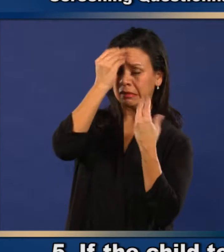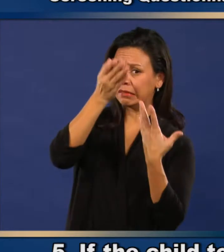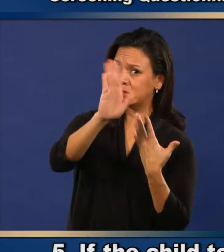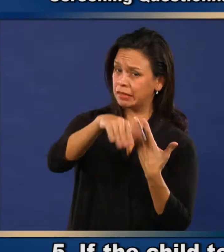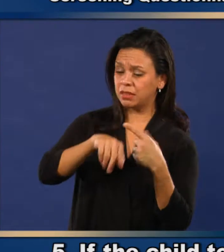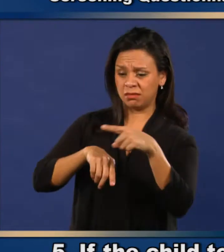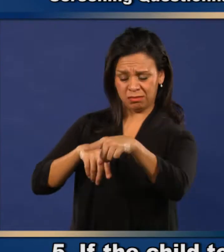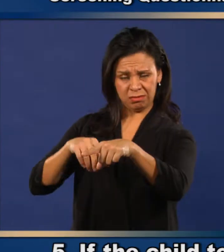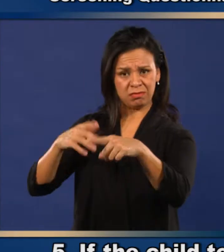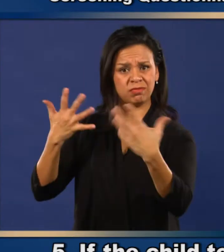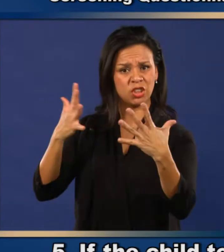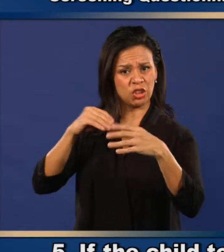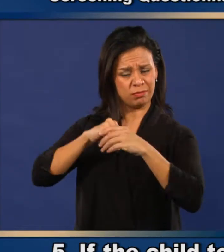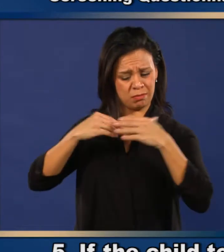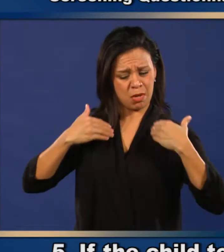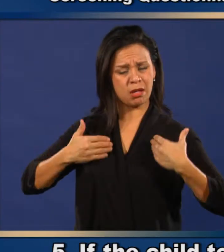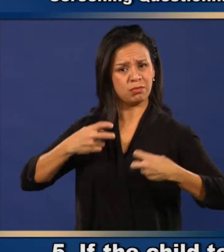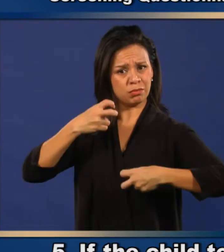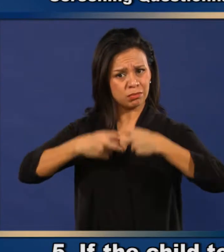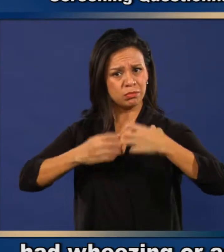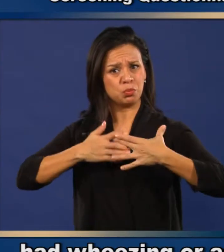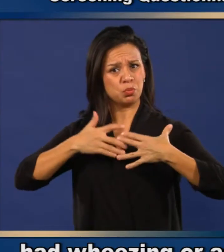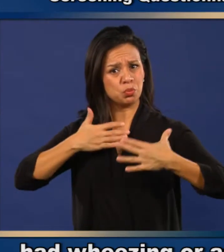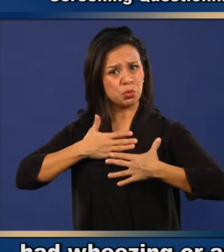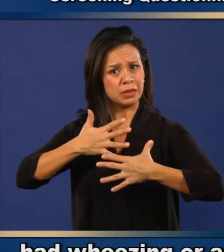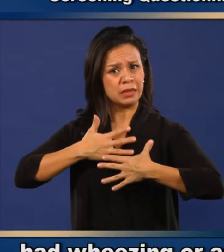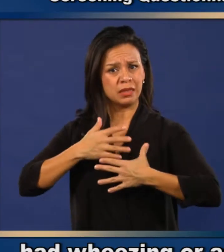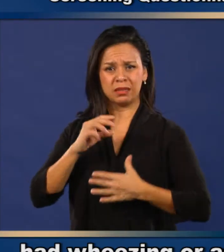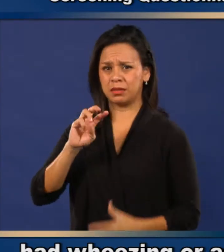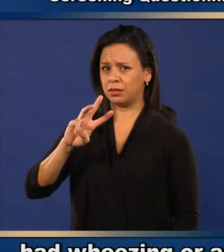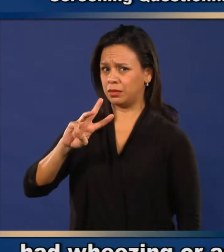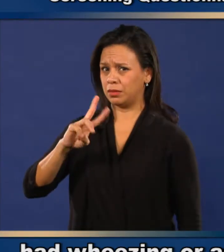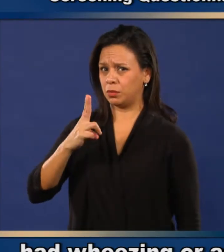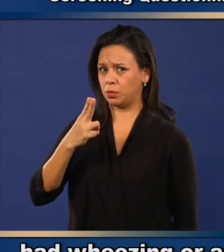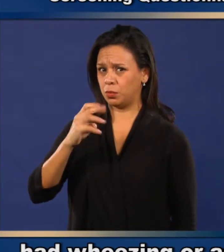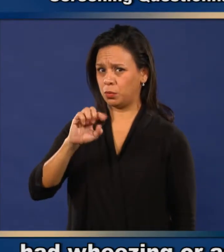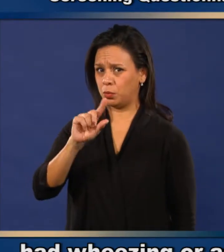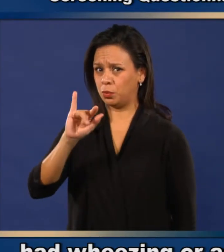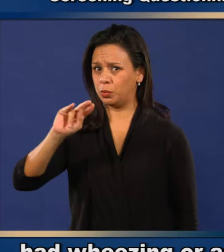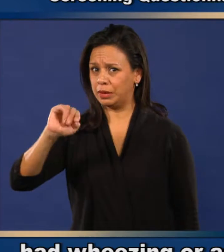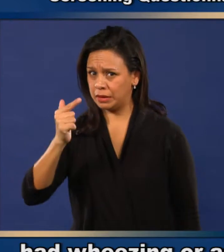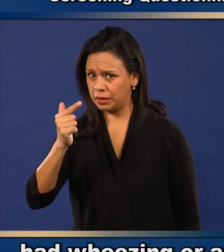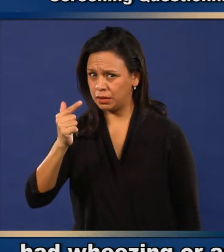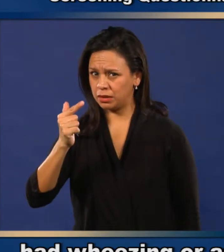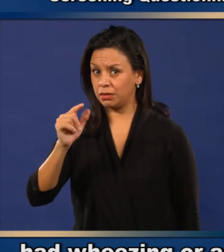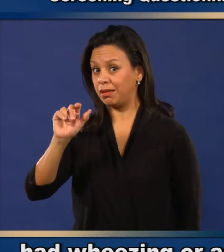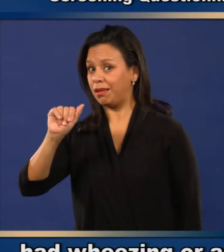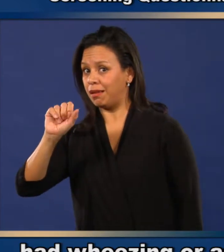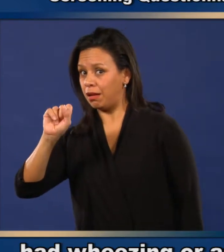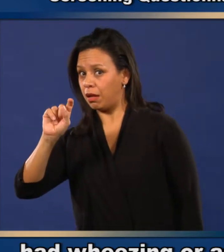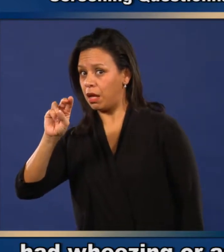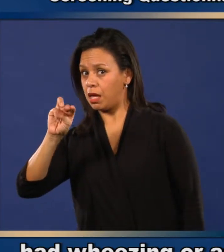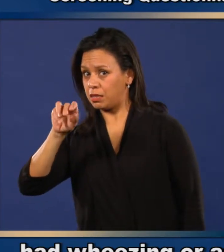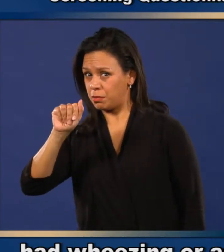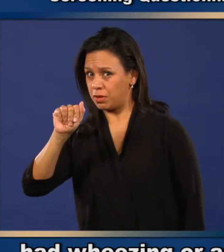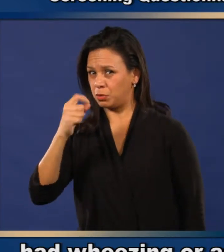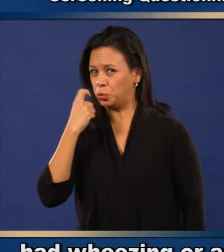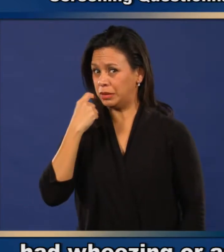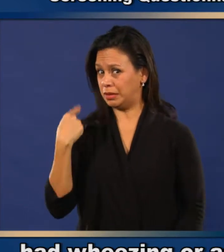has a health care provider told you that the child had wheezing or asthma in the past 12 months?